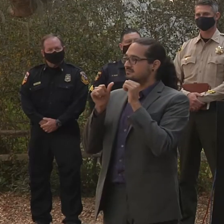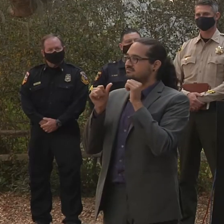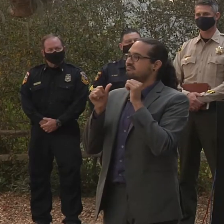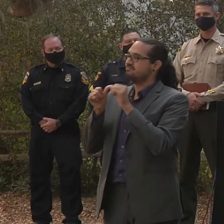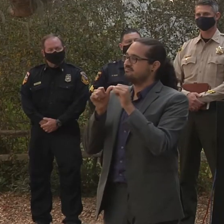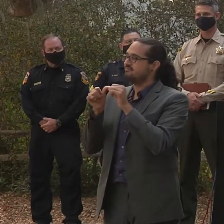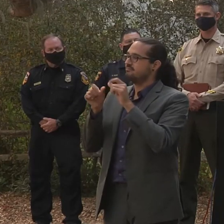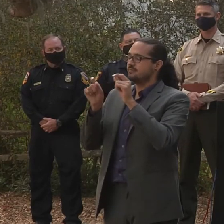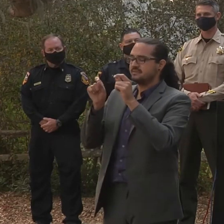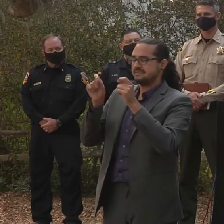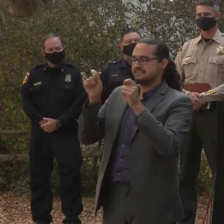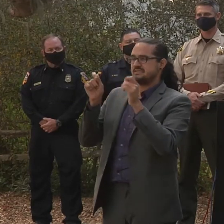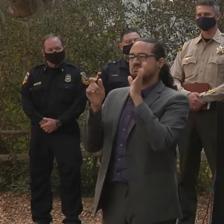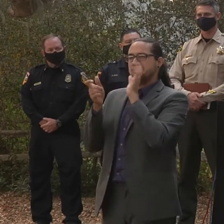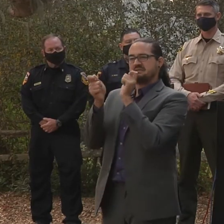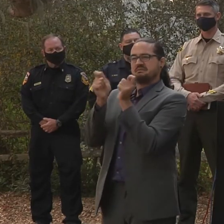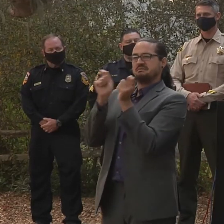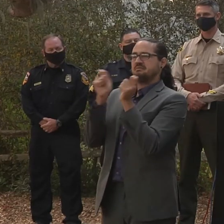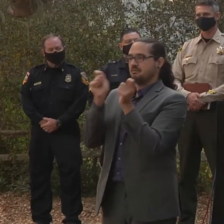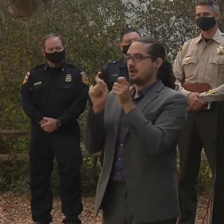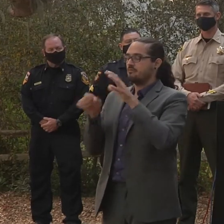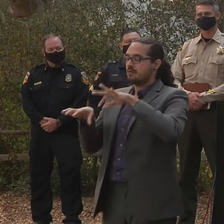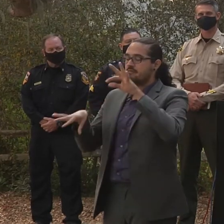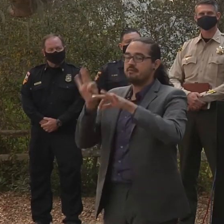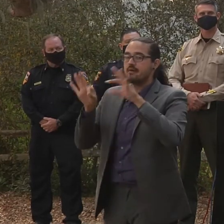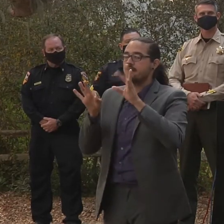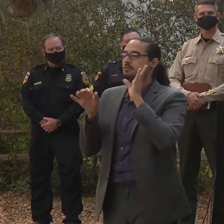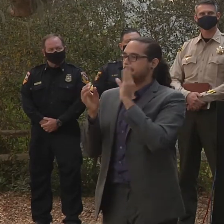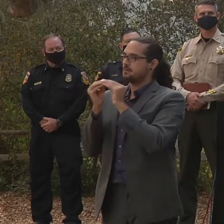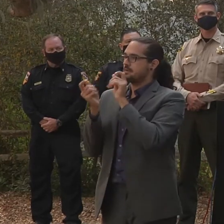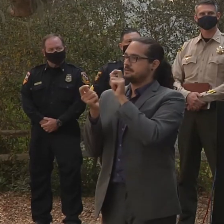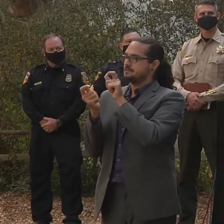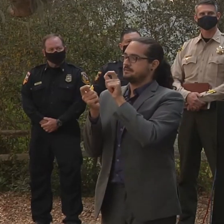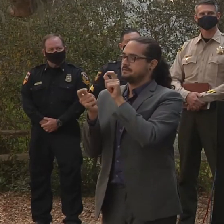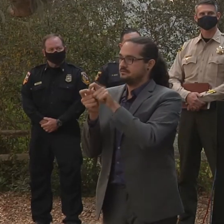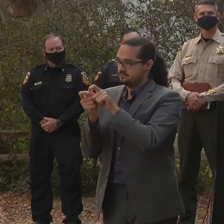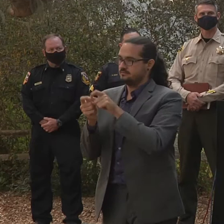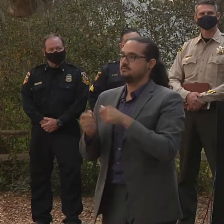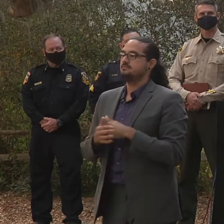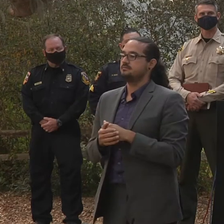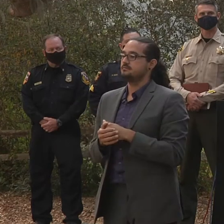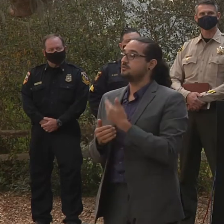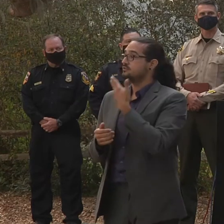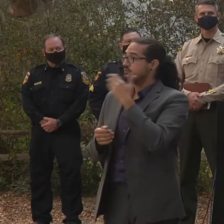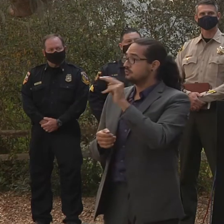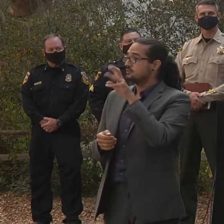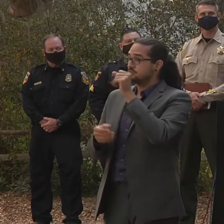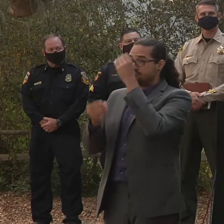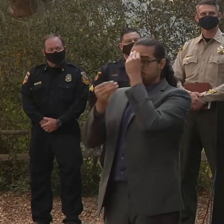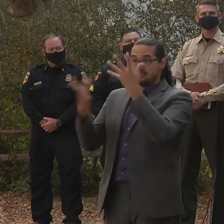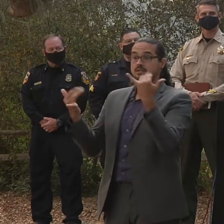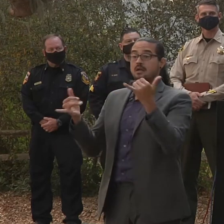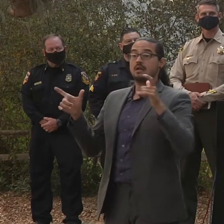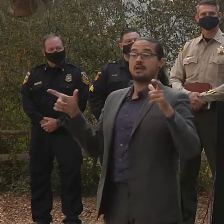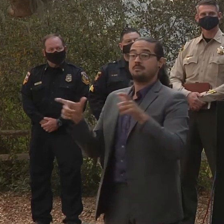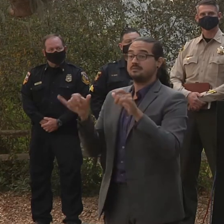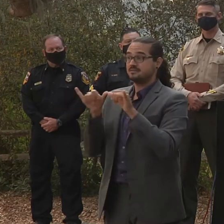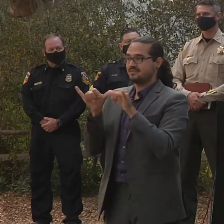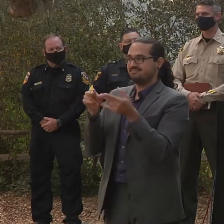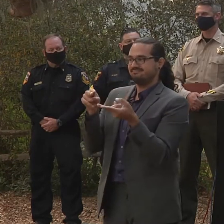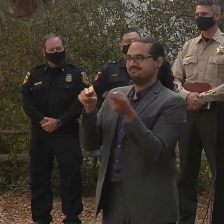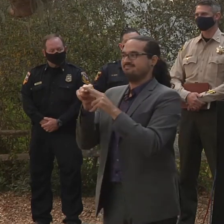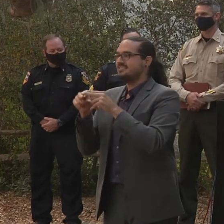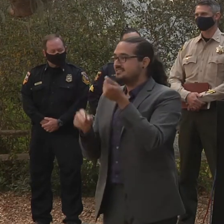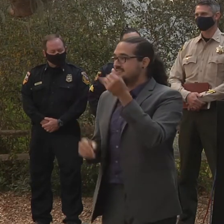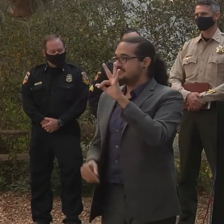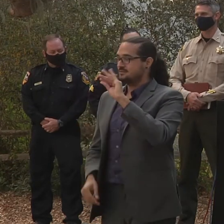gain better intelligence. We have good news in the sense that we are up to 19, 19 percent containment on the fire. As you